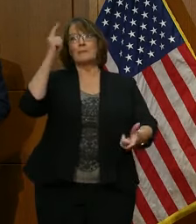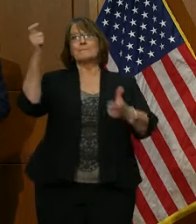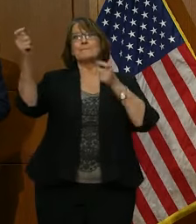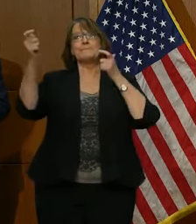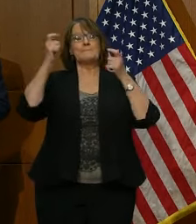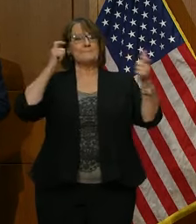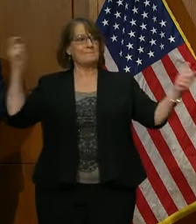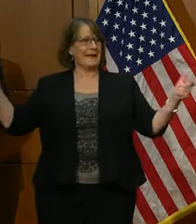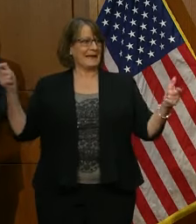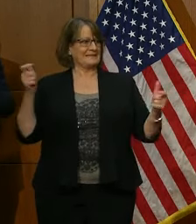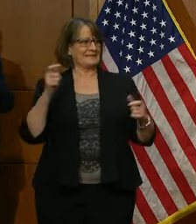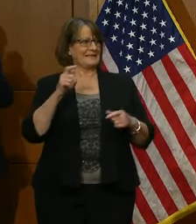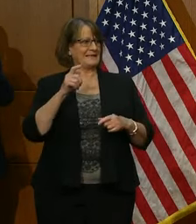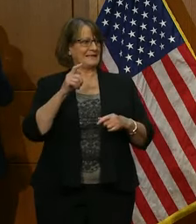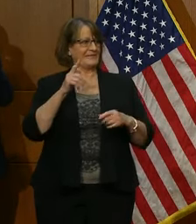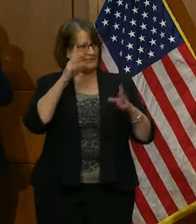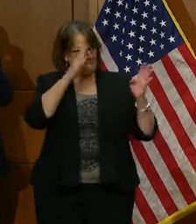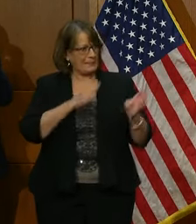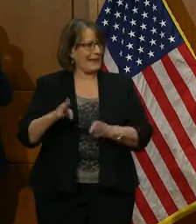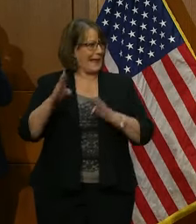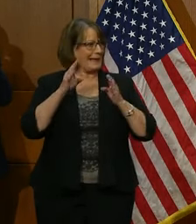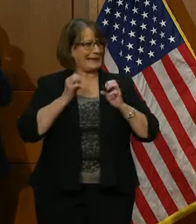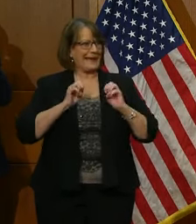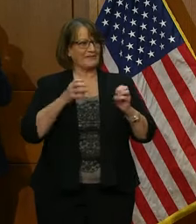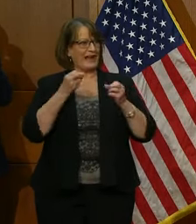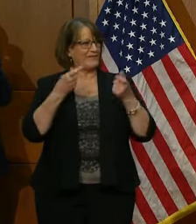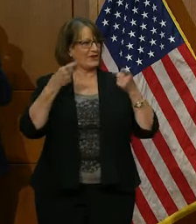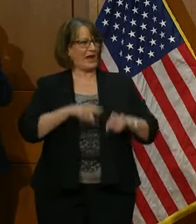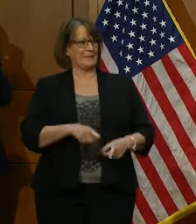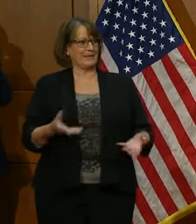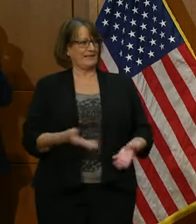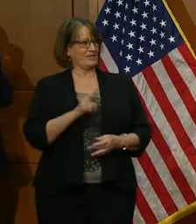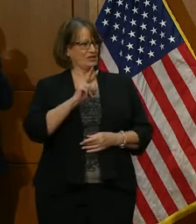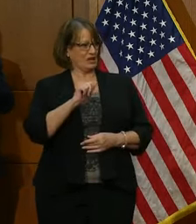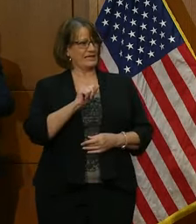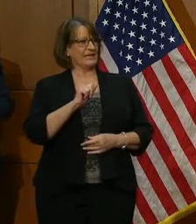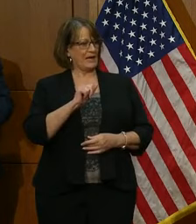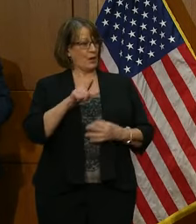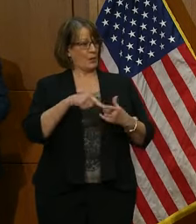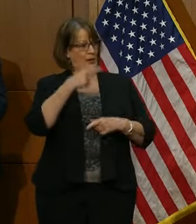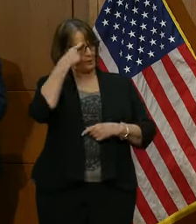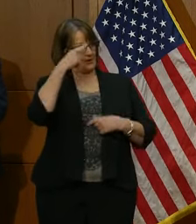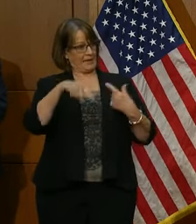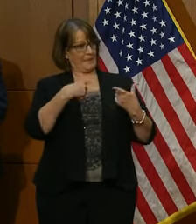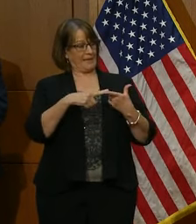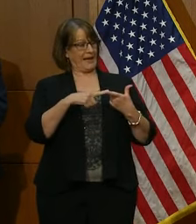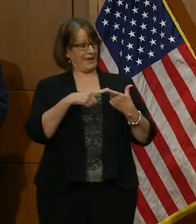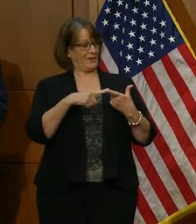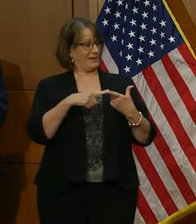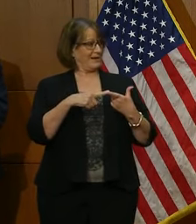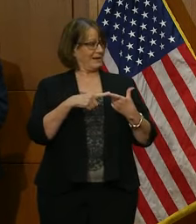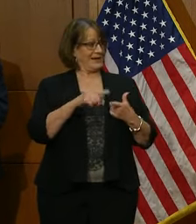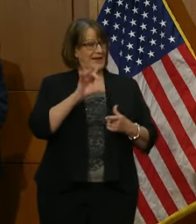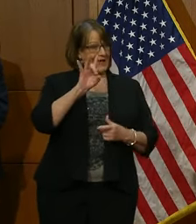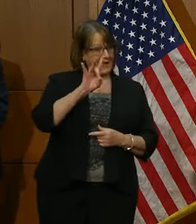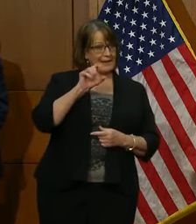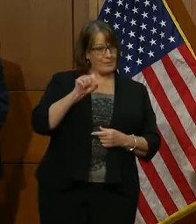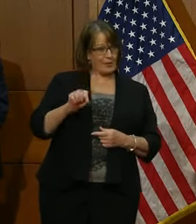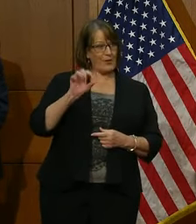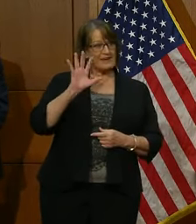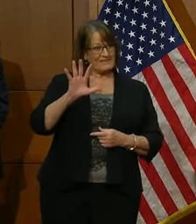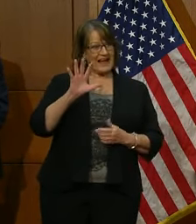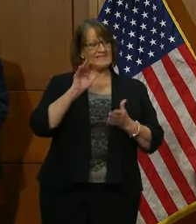istical efforts that has ever taken place in Virginia to, when you think about it, to get 8.5